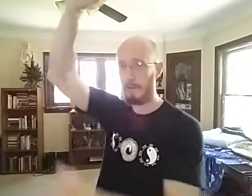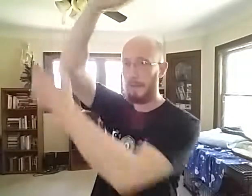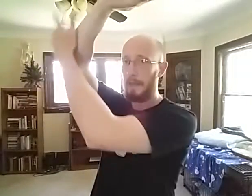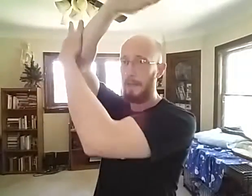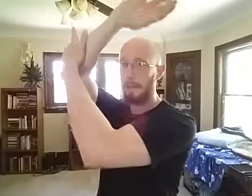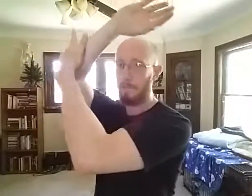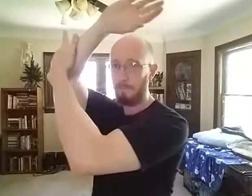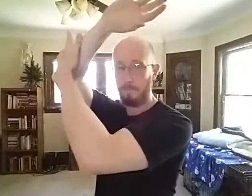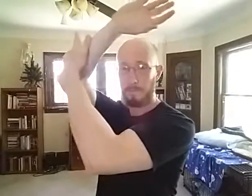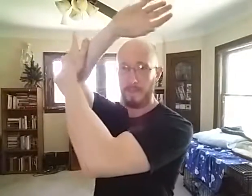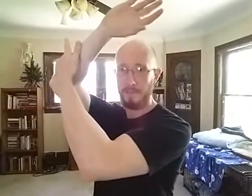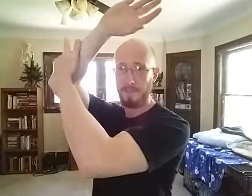and have them press.